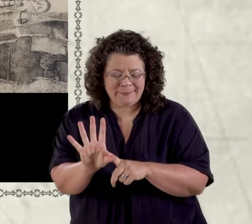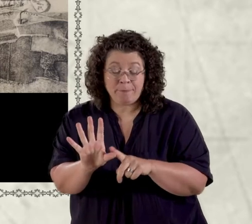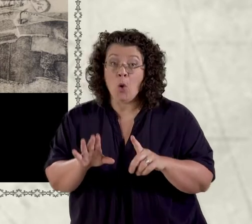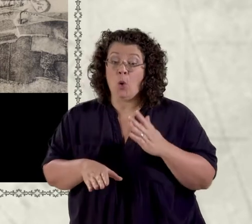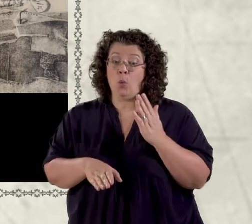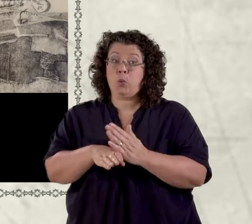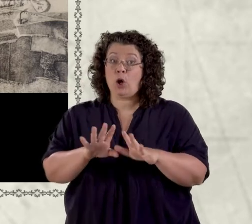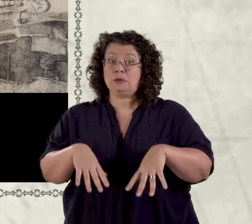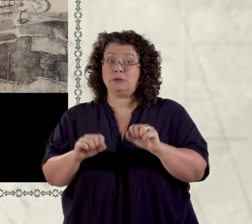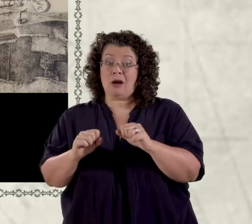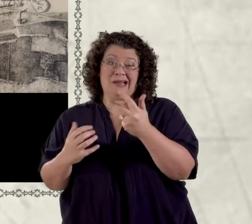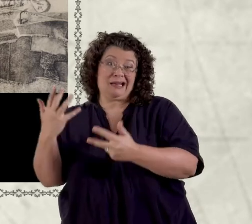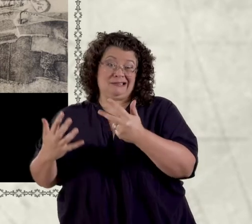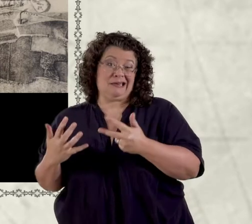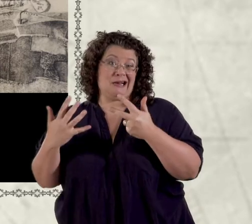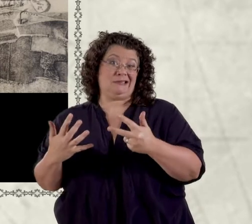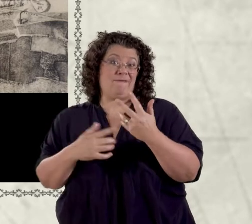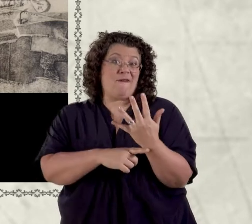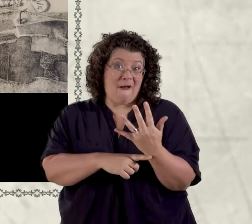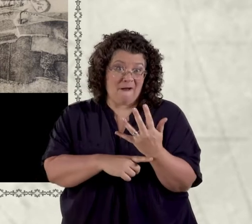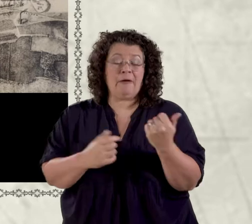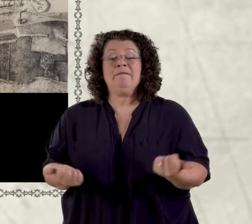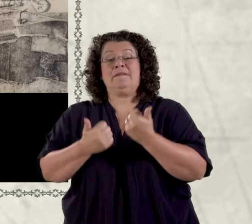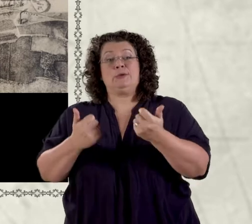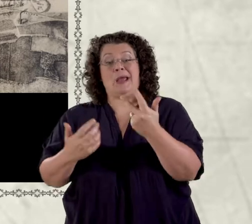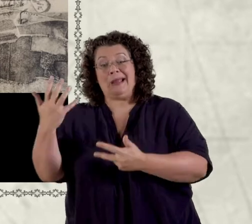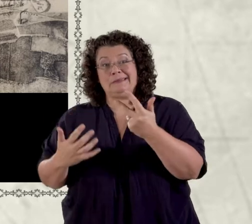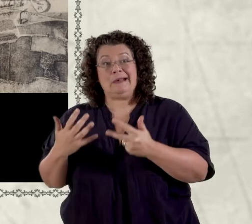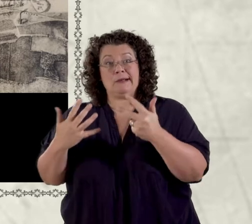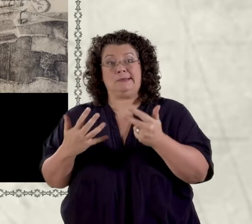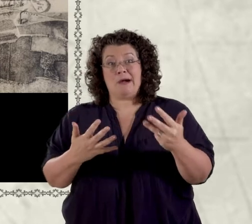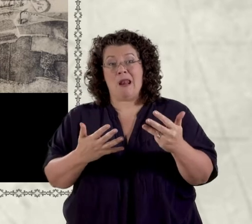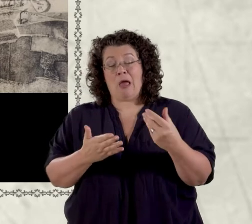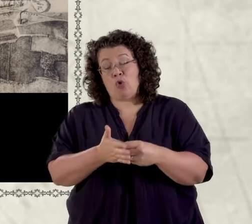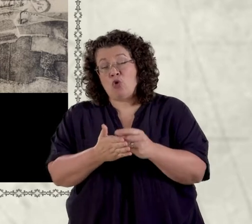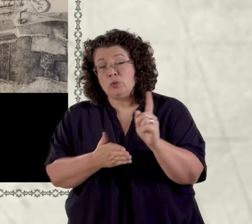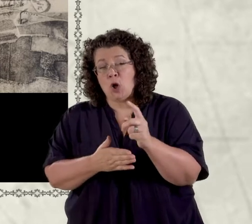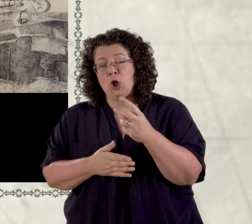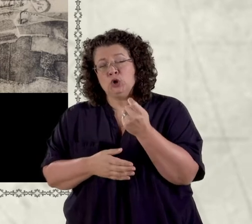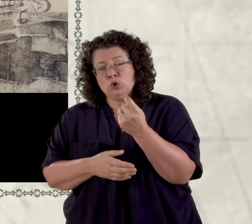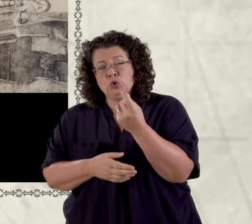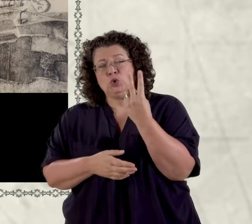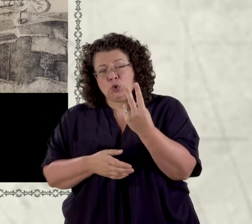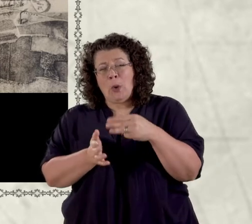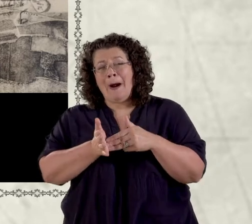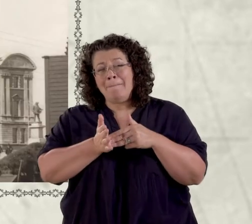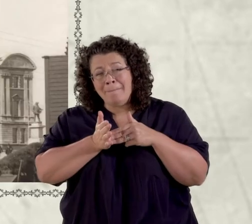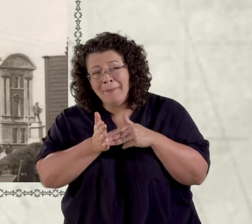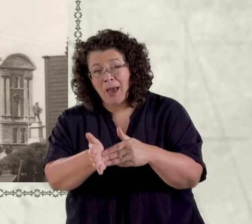and they finished in 1889 costing almost two million pounds so i